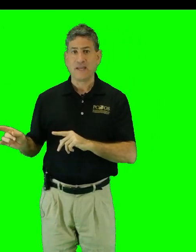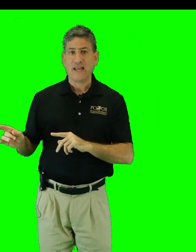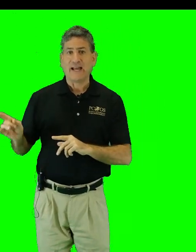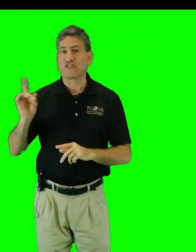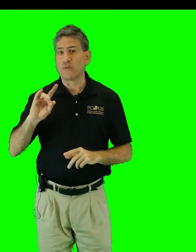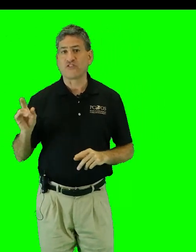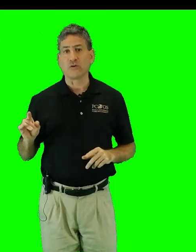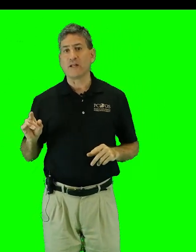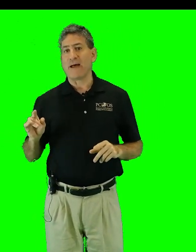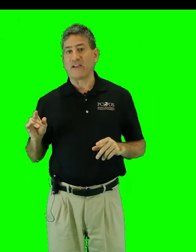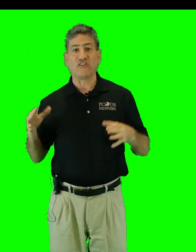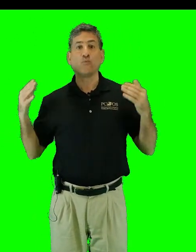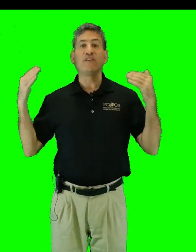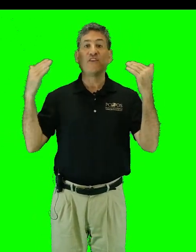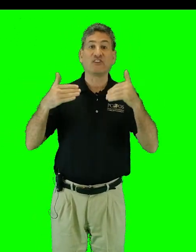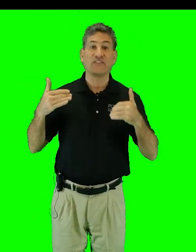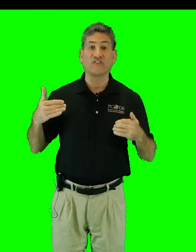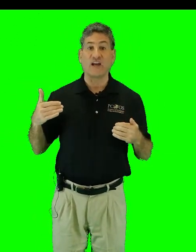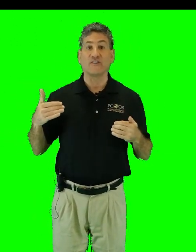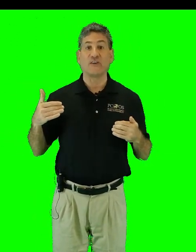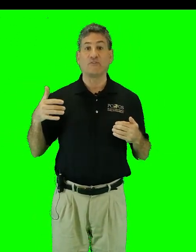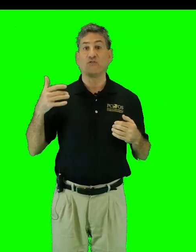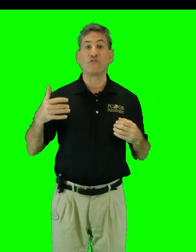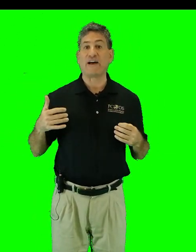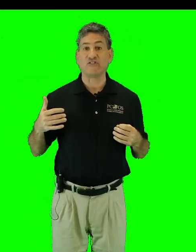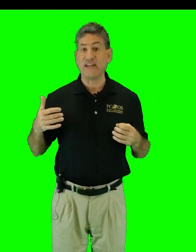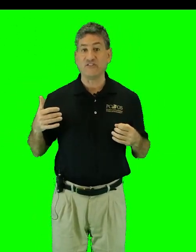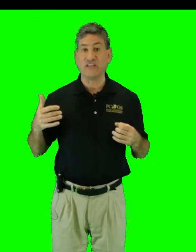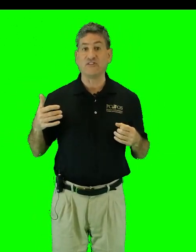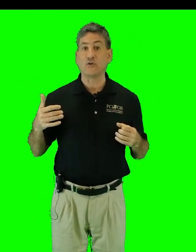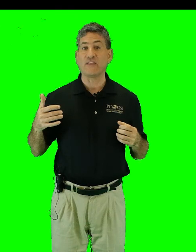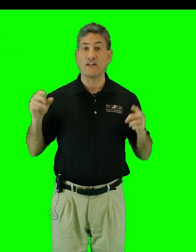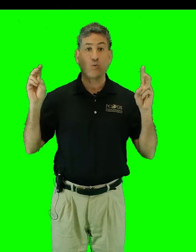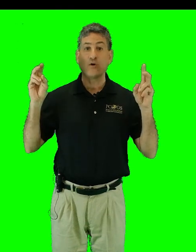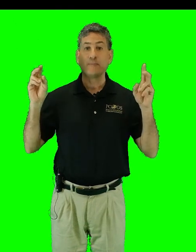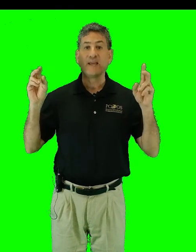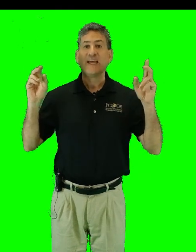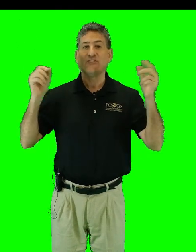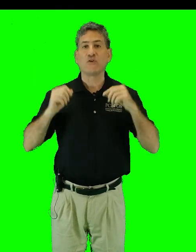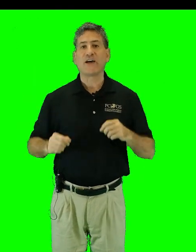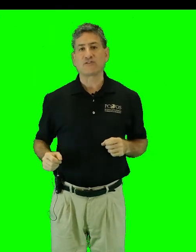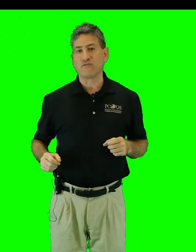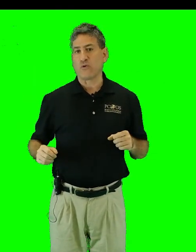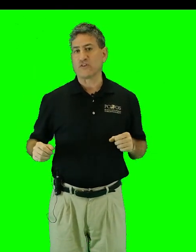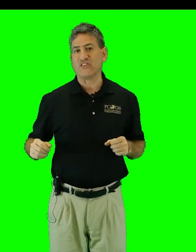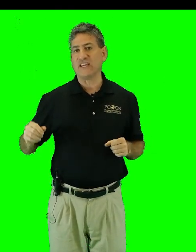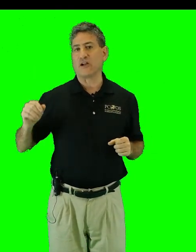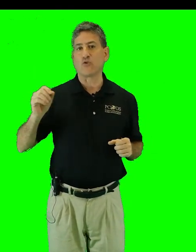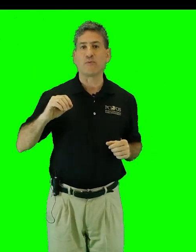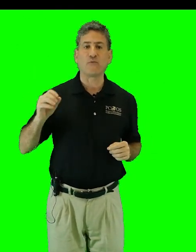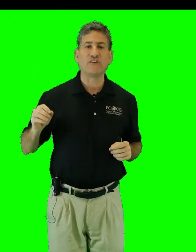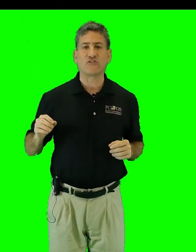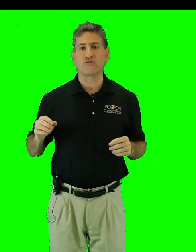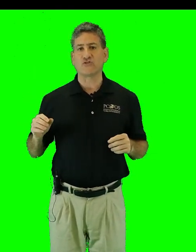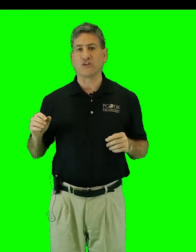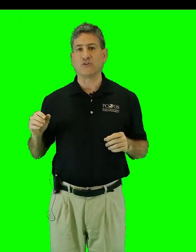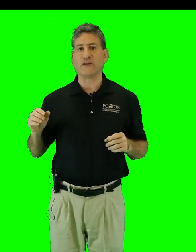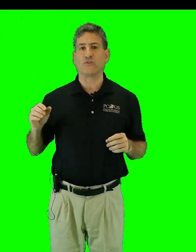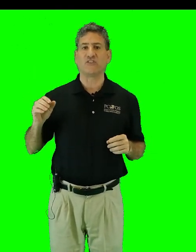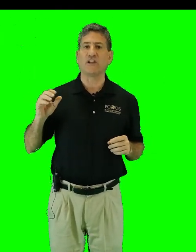And Smithsonian Magazine revisited this concept in 2018 noting that quote in 2014 a group of researchers including Christina